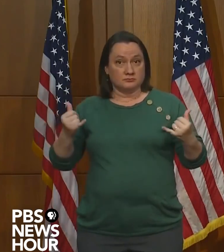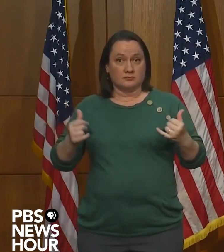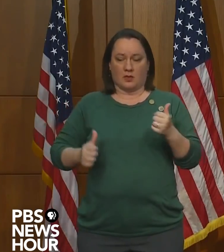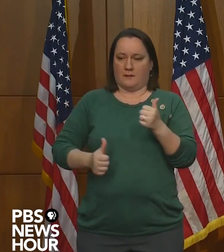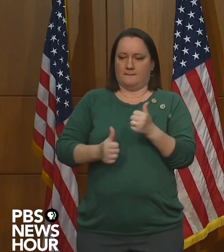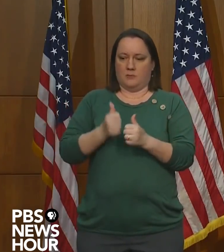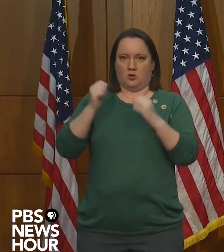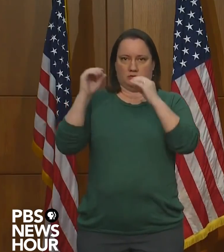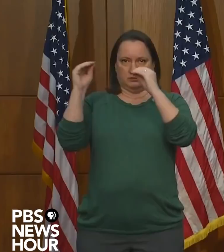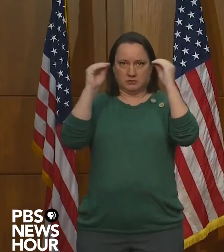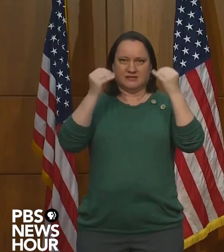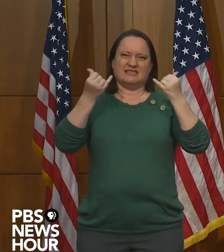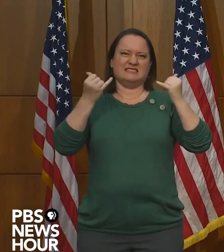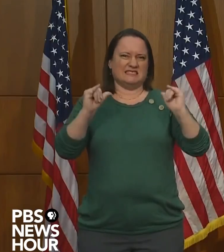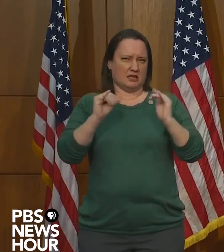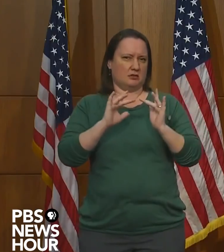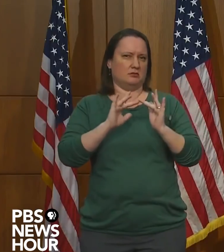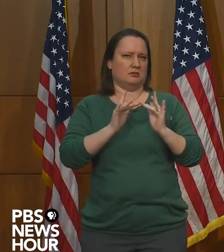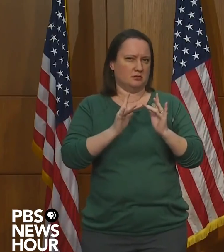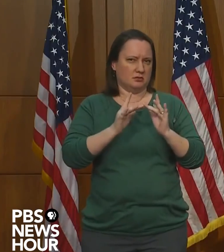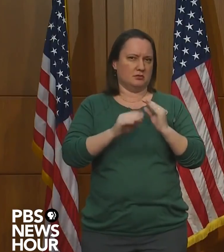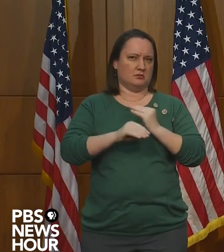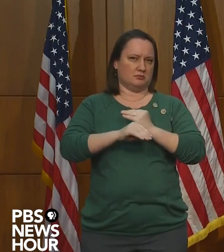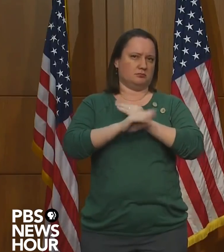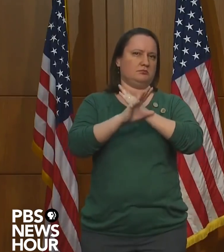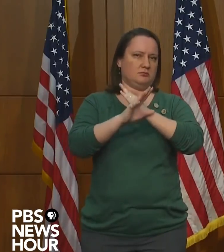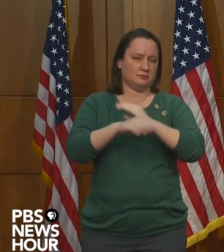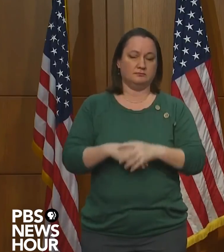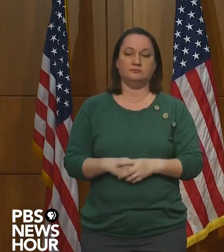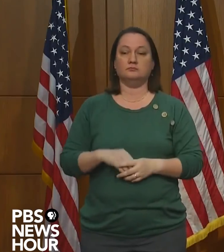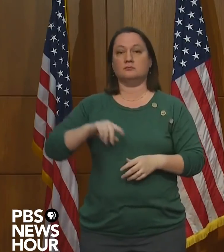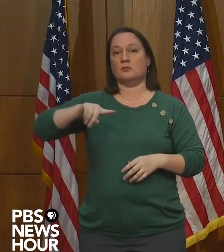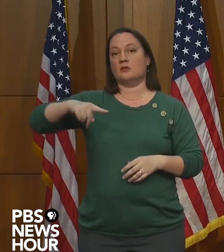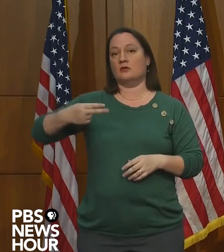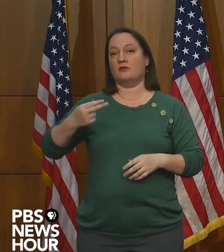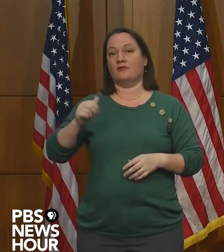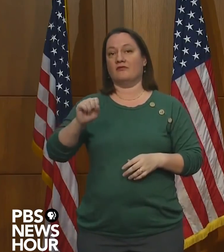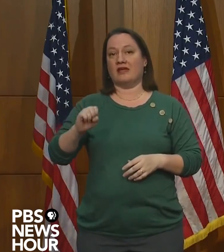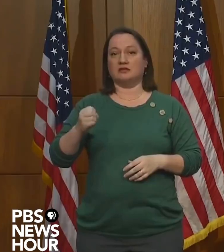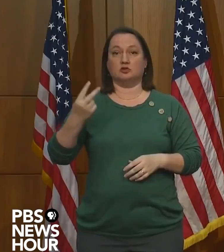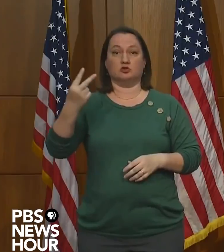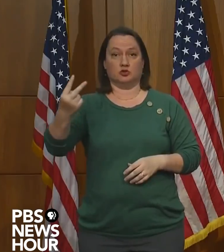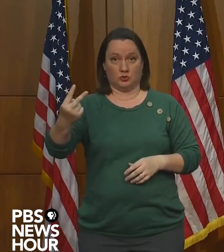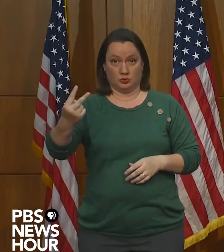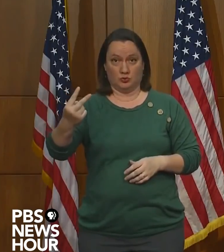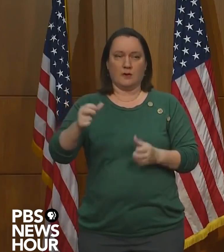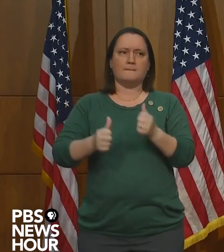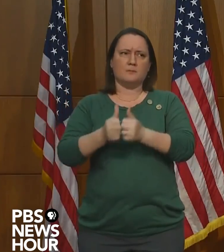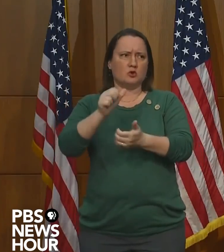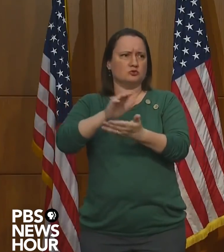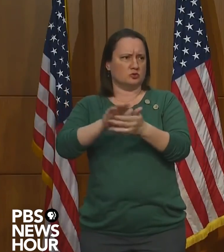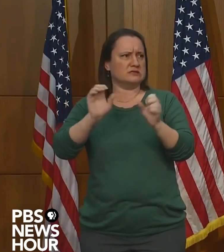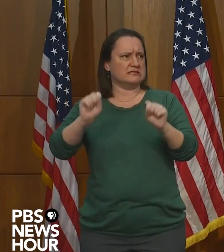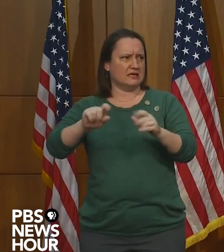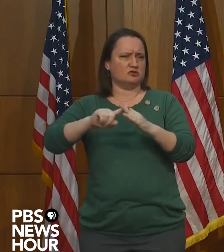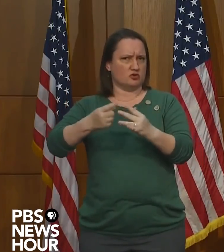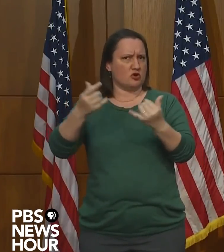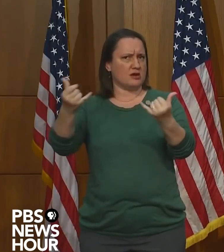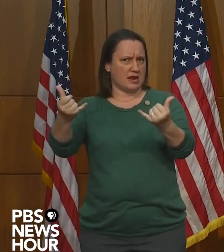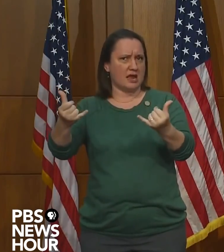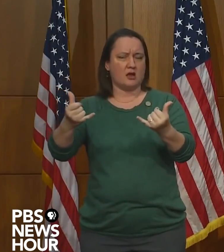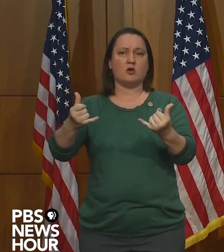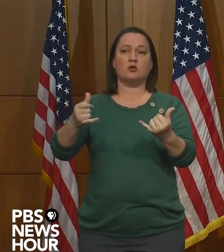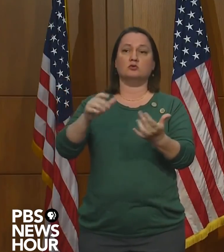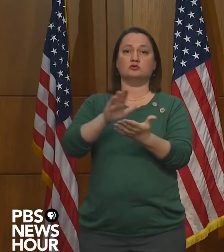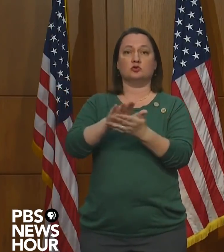is still virtual. In Phase 2, which most schools can enter right now, schools may